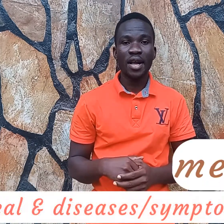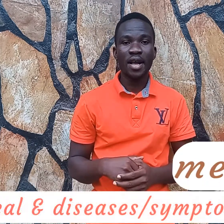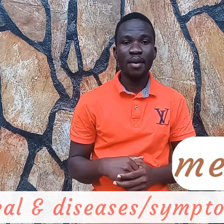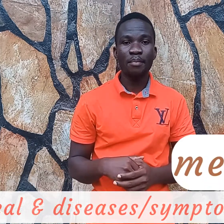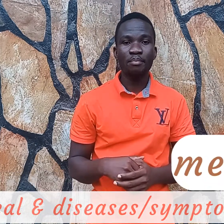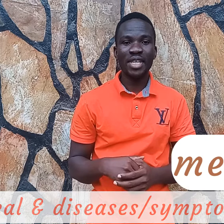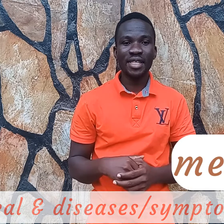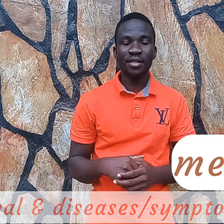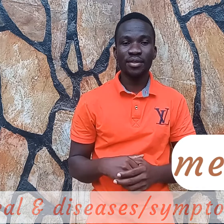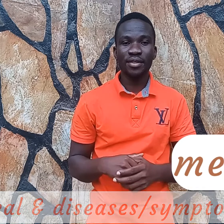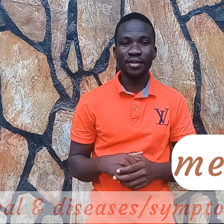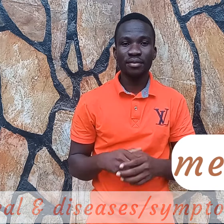measles